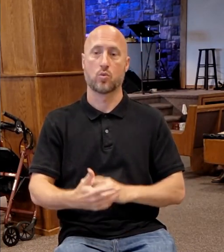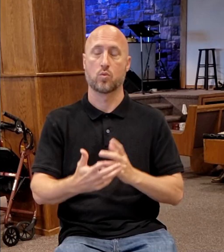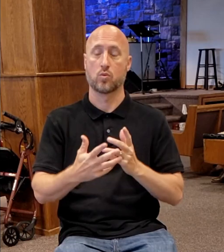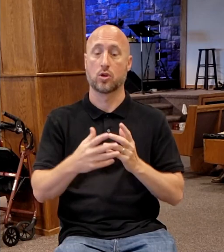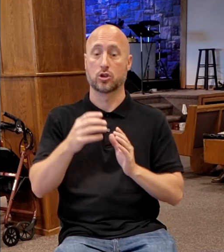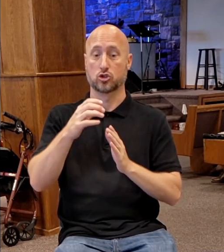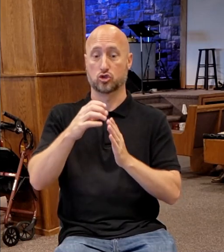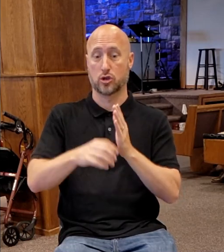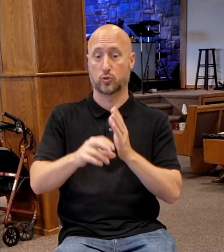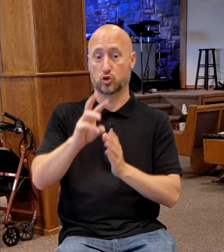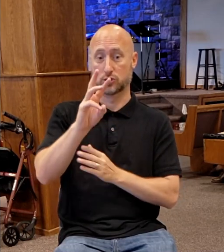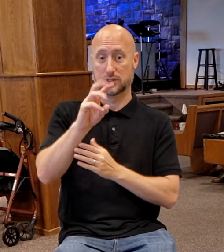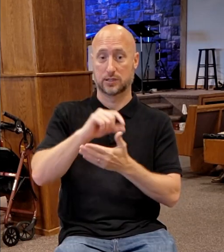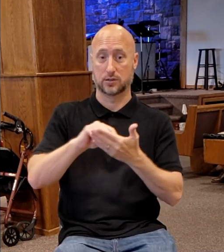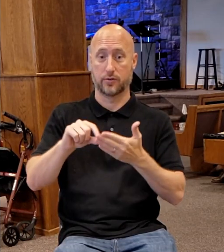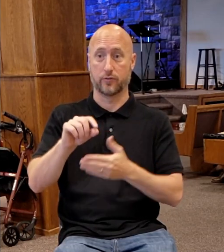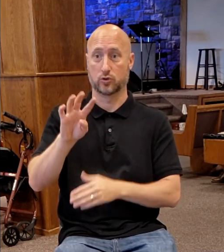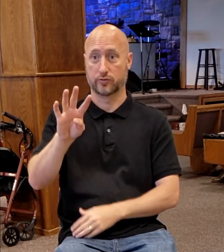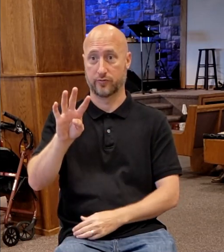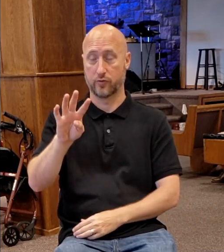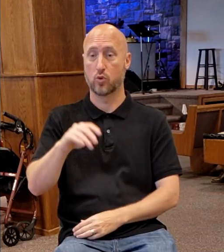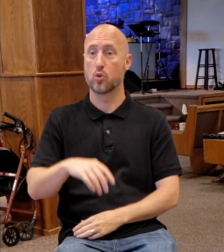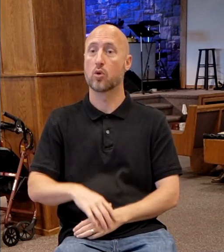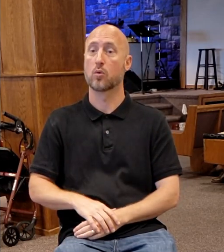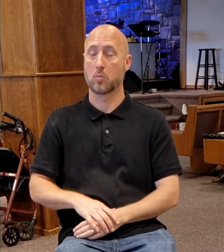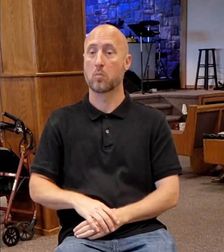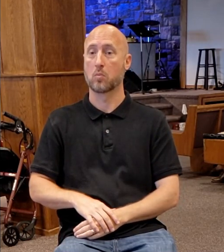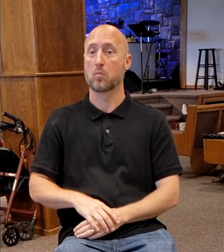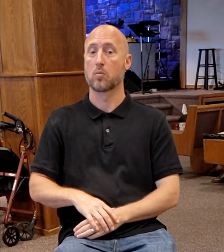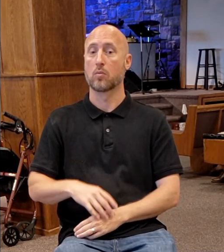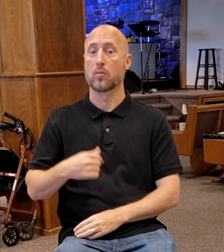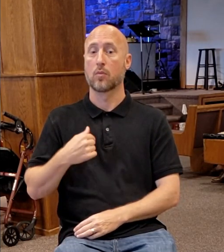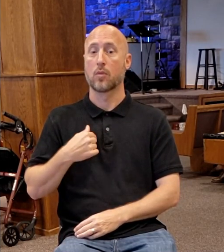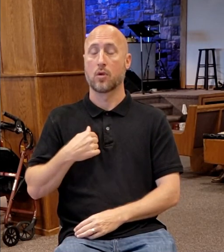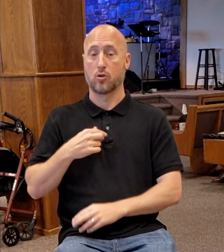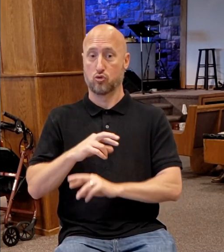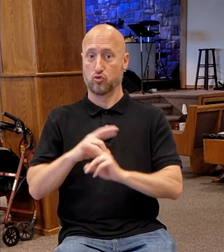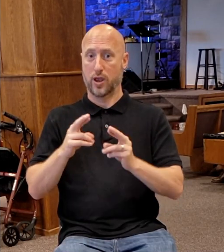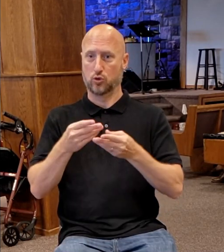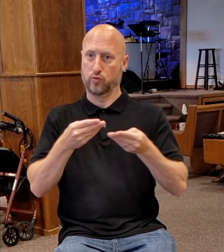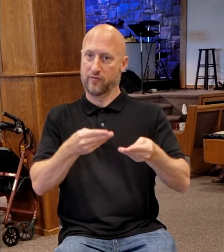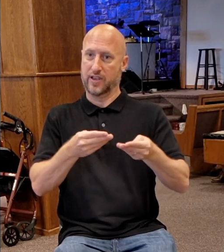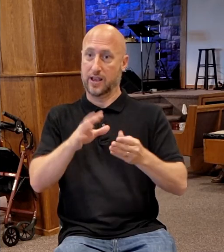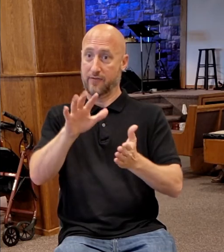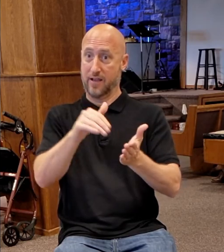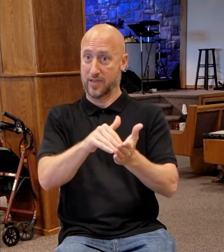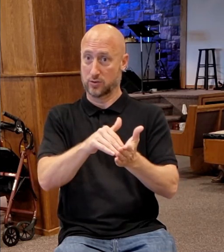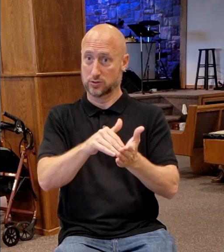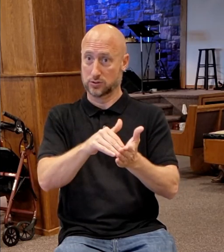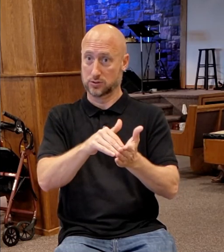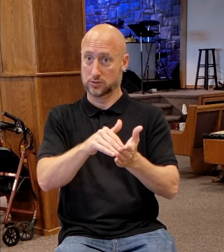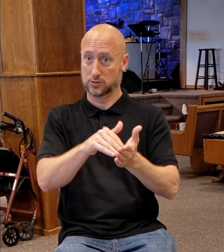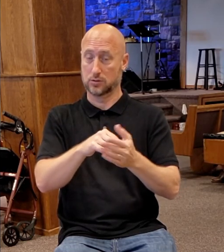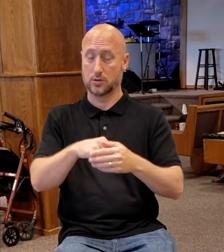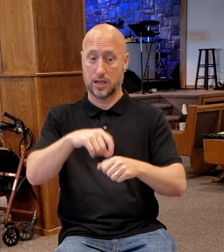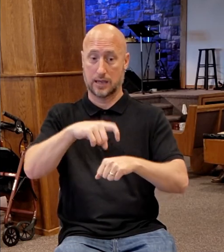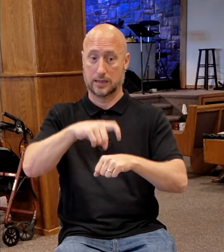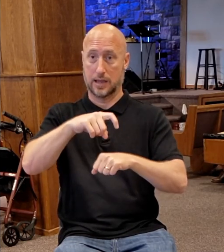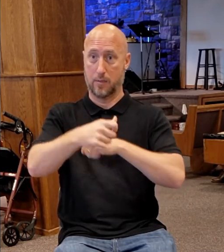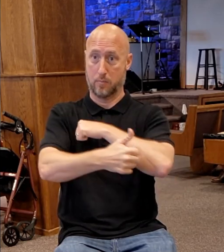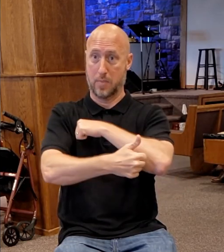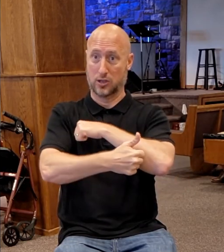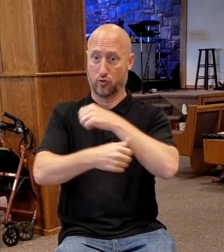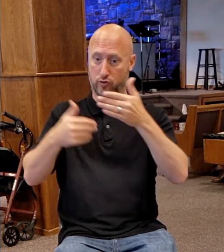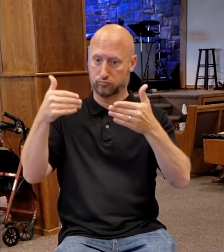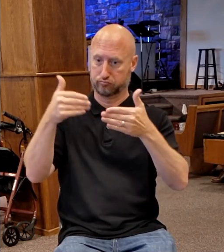chapter 6, verse 4 told us when they're coming to the feeding of the 5,000 that the time of the Passover was at